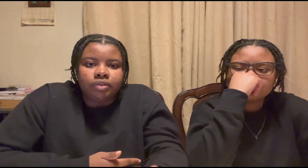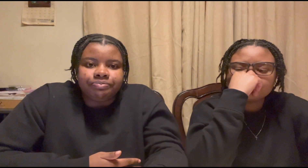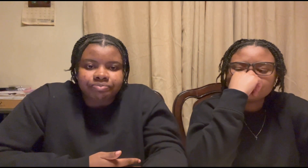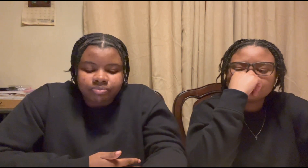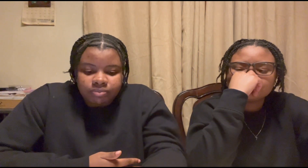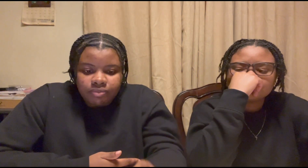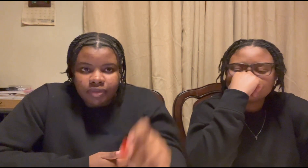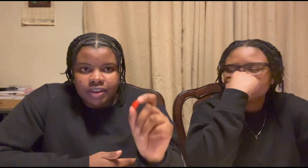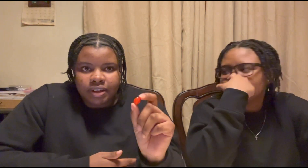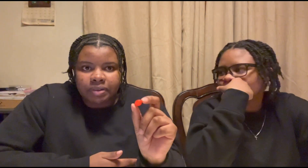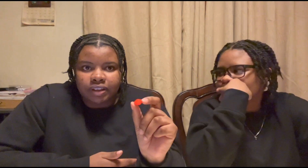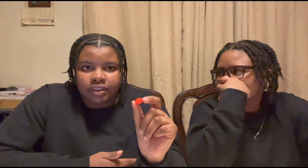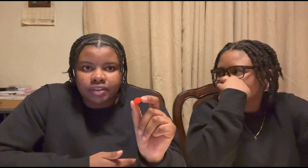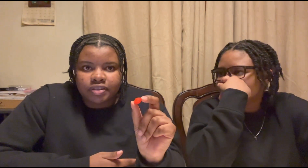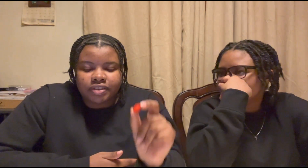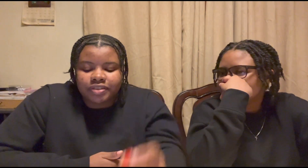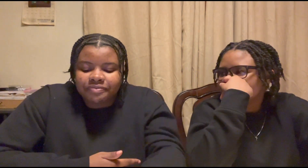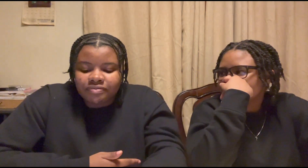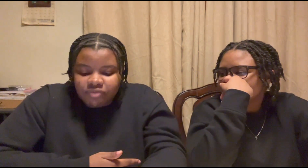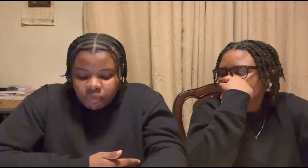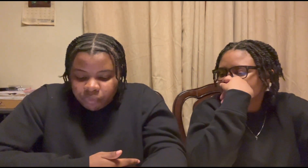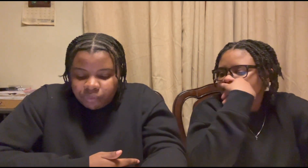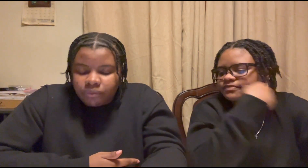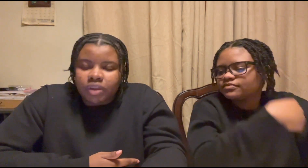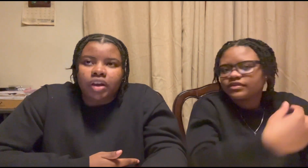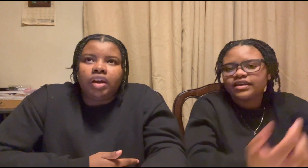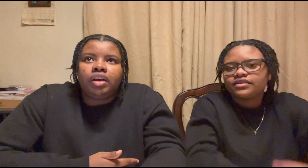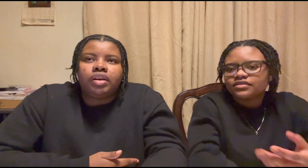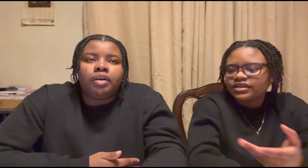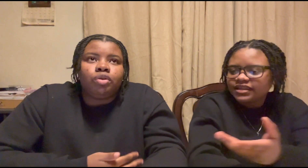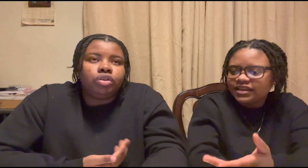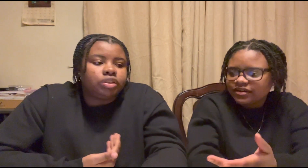because i'm eating gushers and i'm also